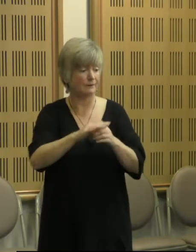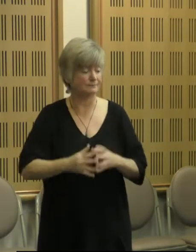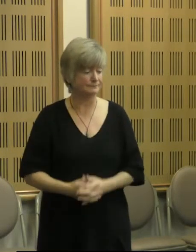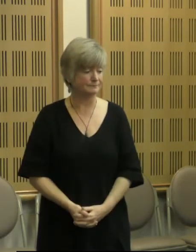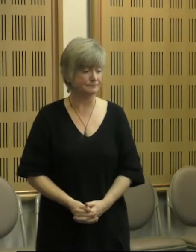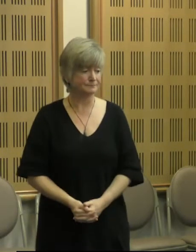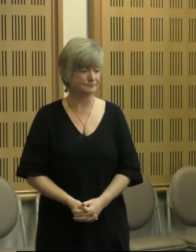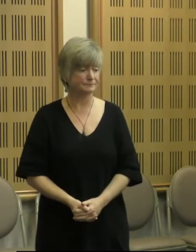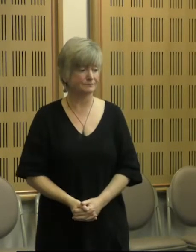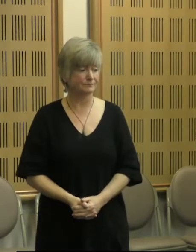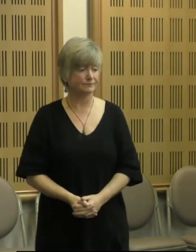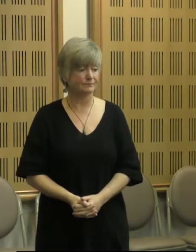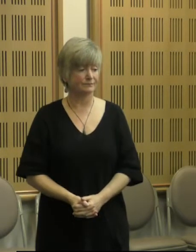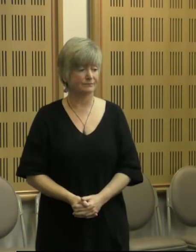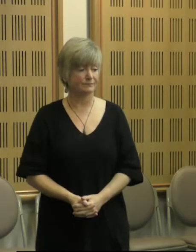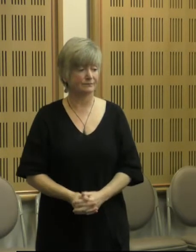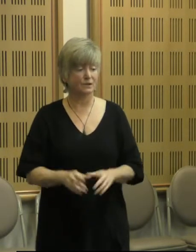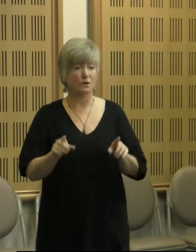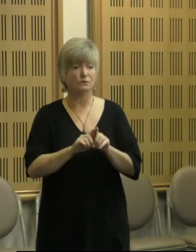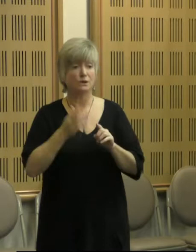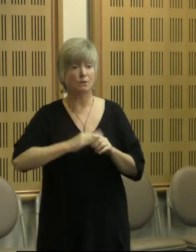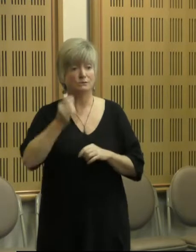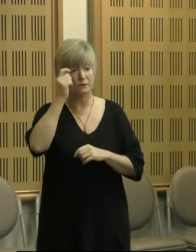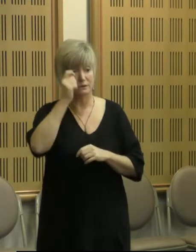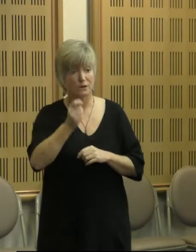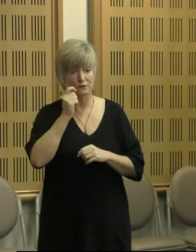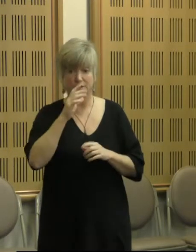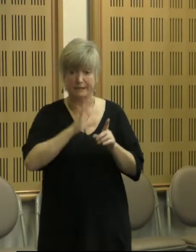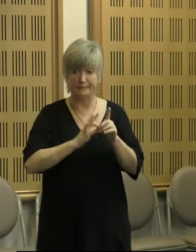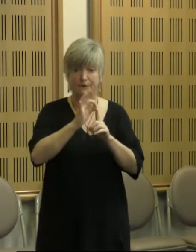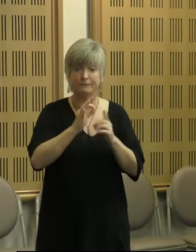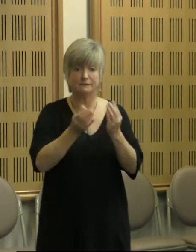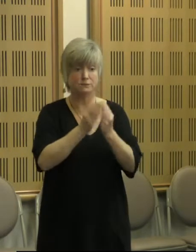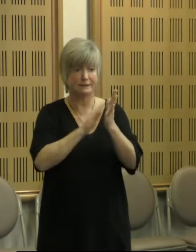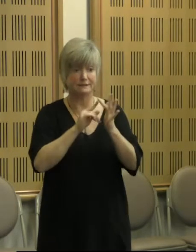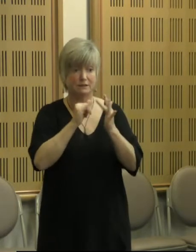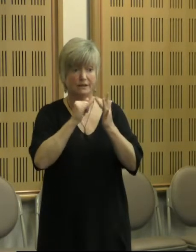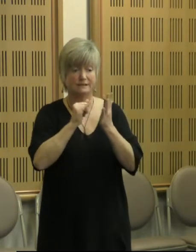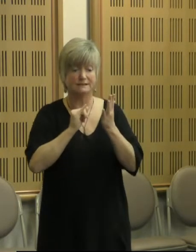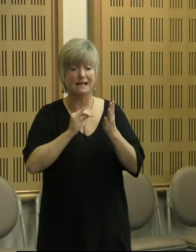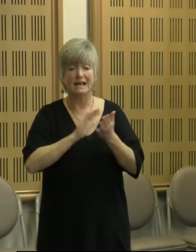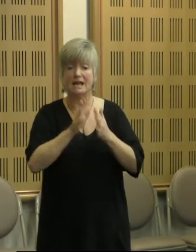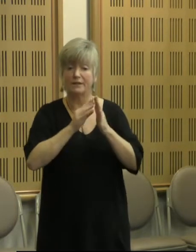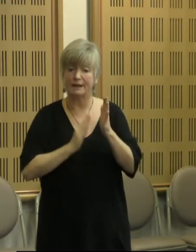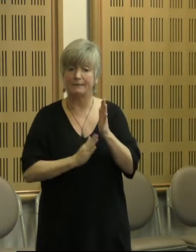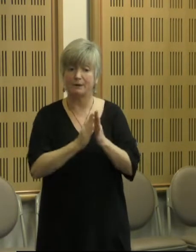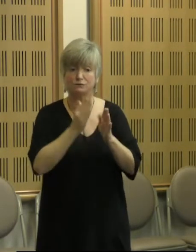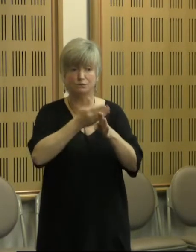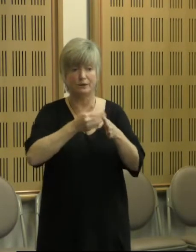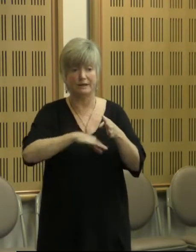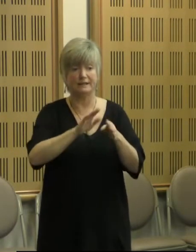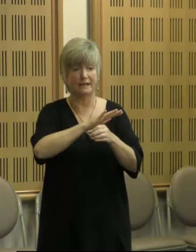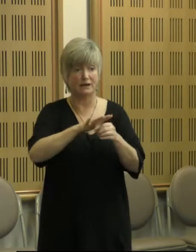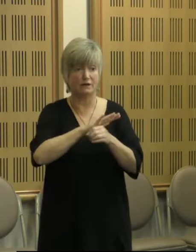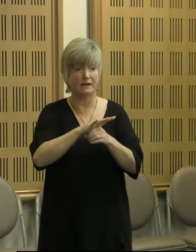And I'd also like to acknowledge that there has been improvements in how the NDIS approach this, working in this area. Despite their own internal